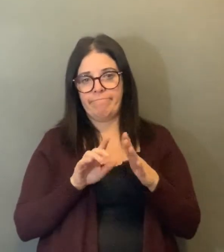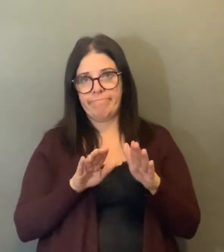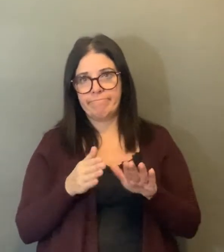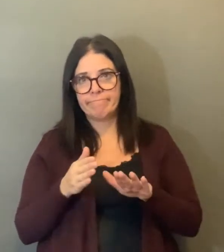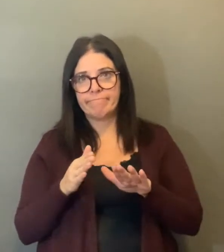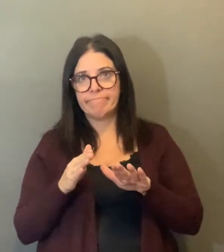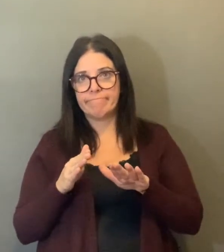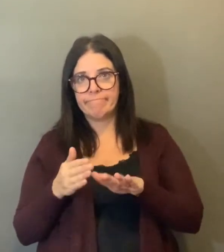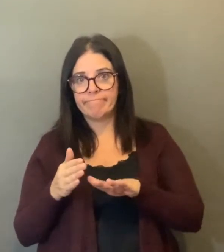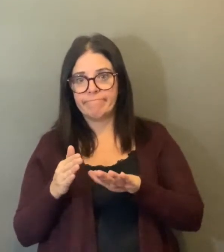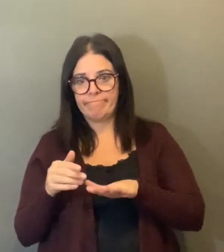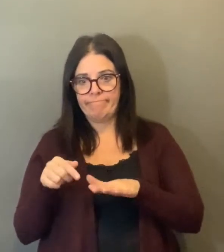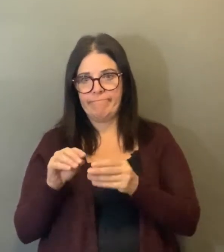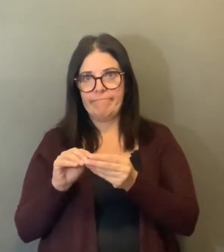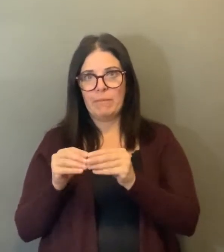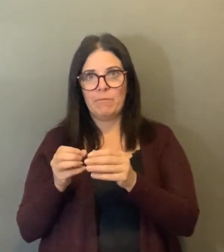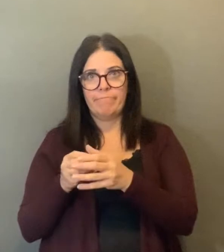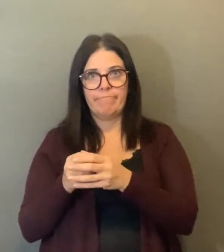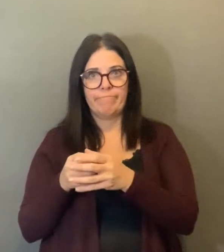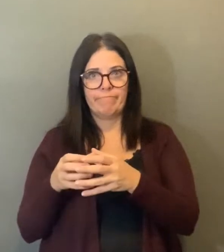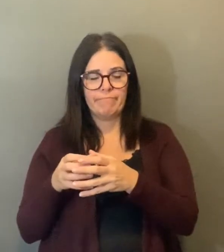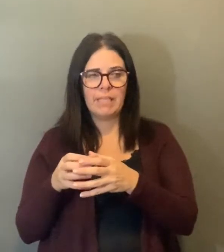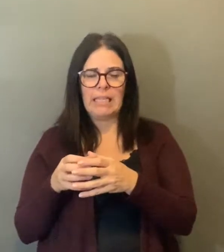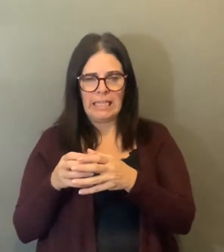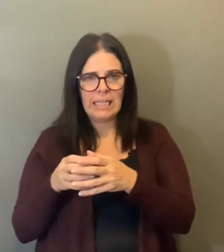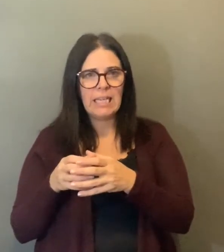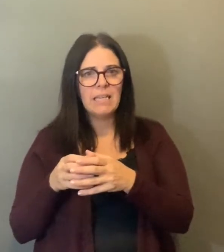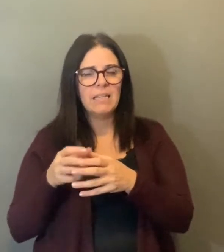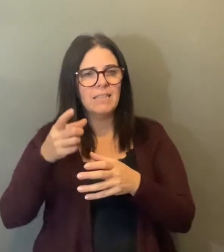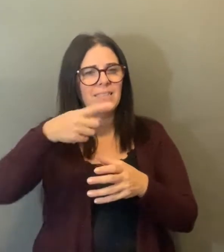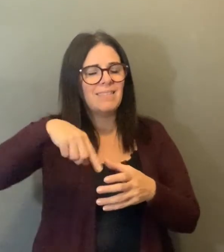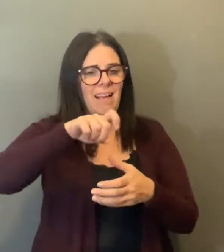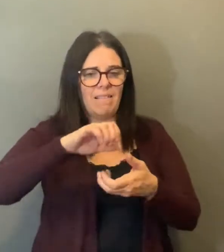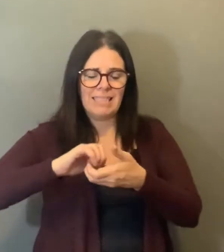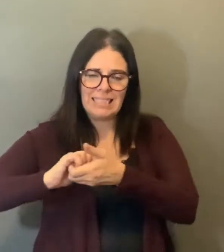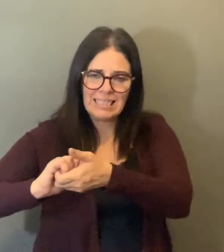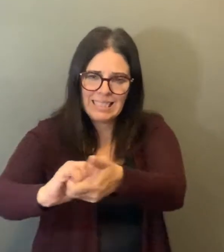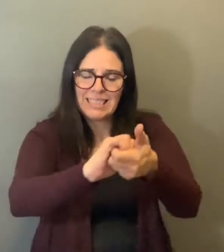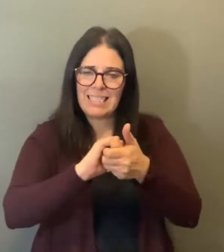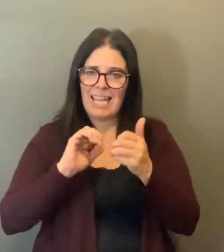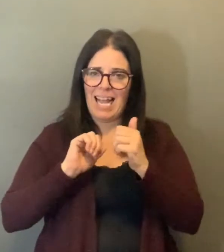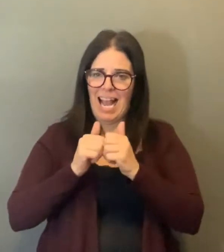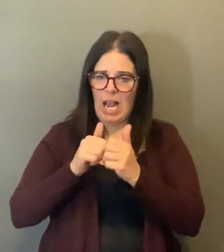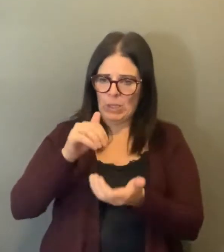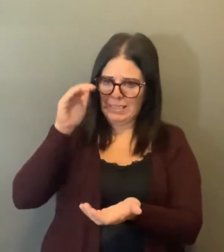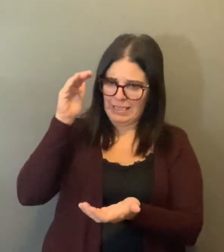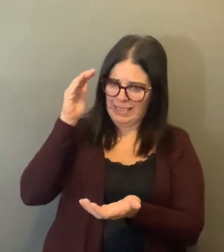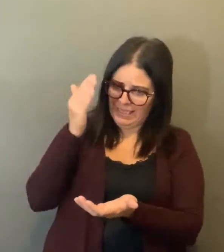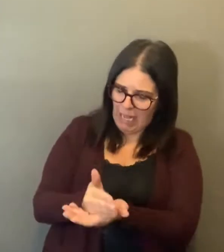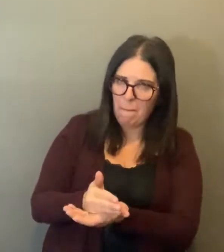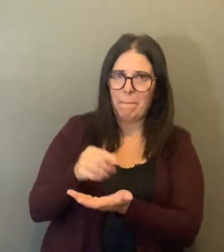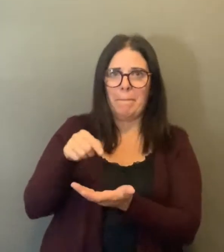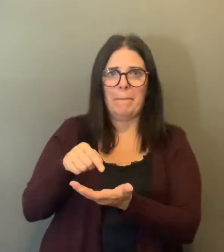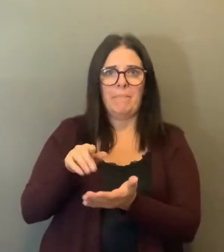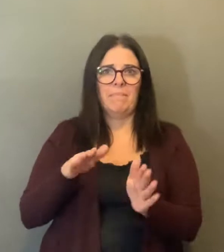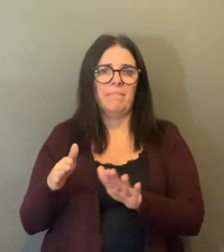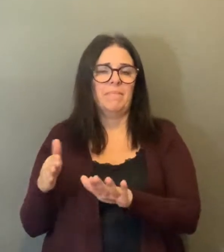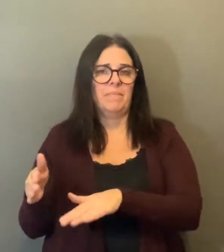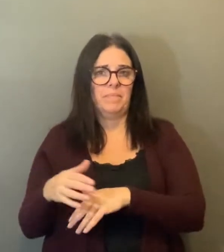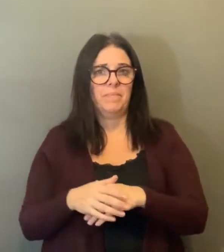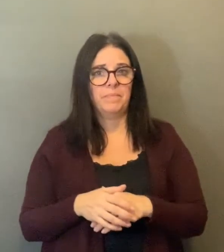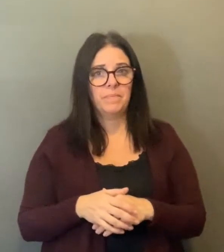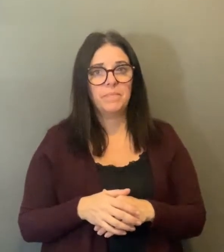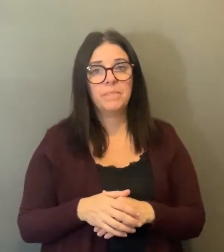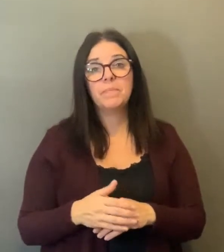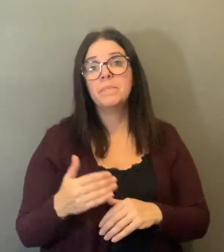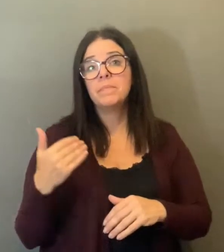one of our homes and we hope to manage other cases and other outbreaks in these other facilities and long-term care homes. Over the